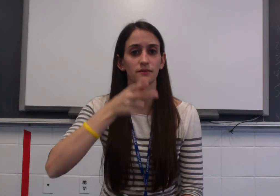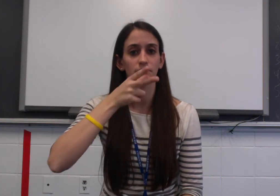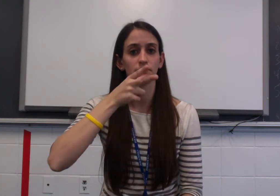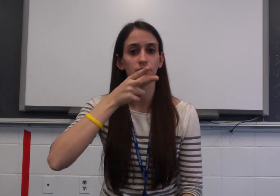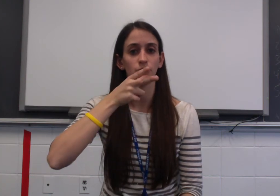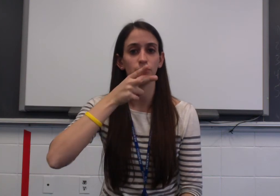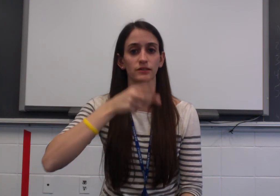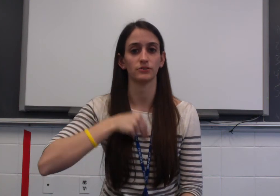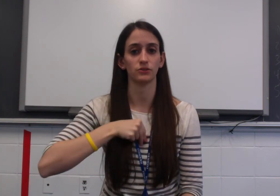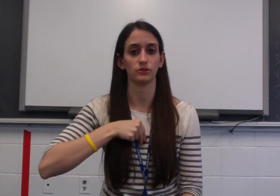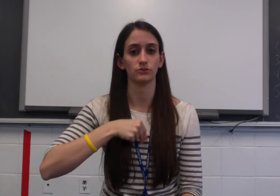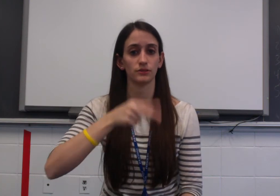Open to close.